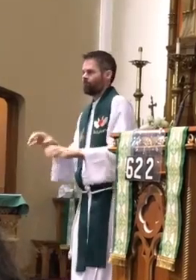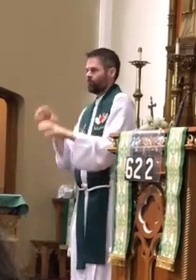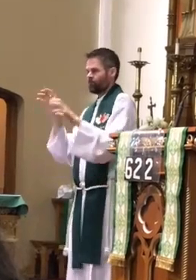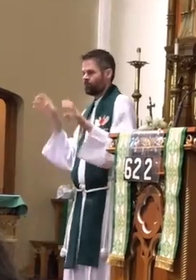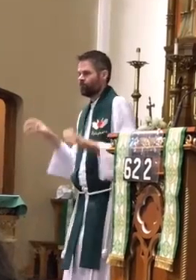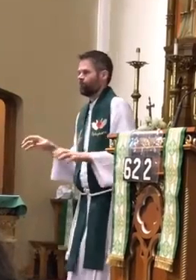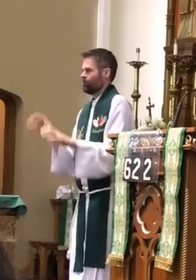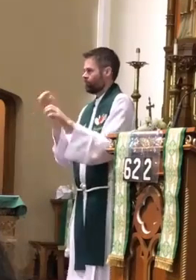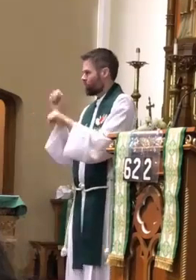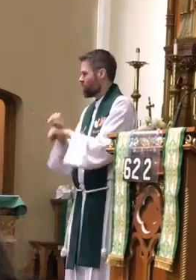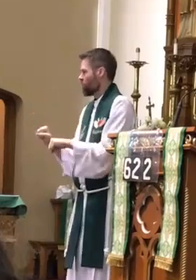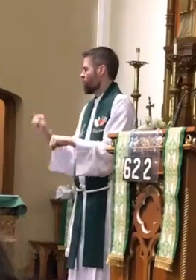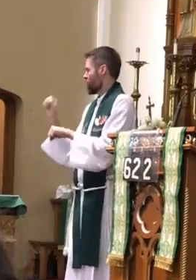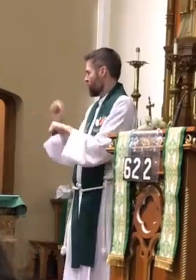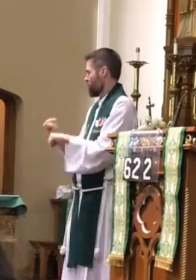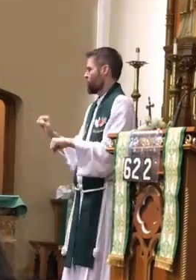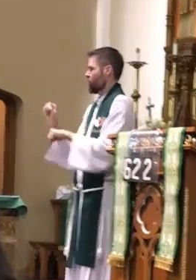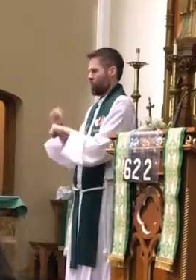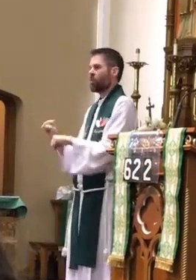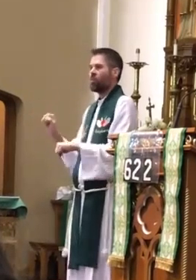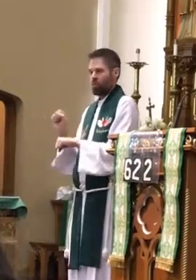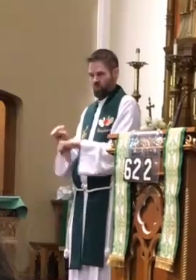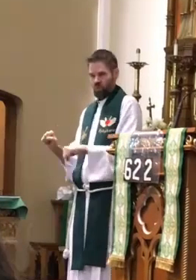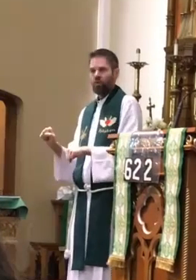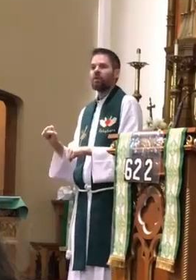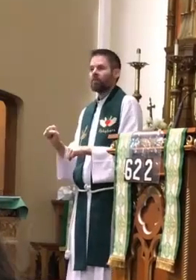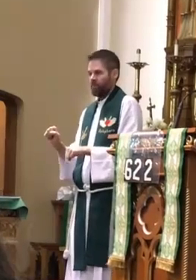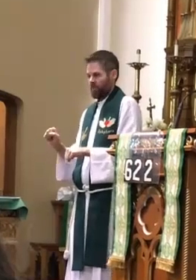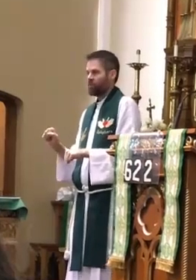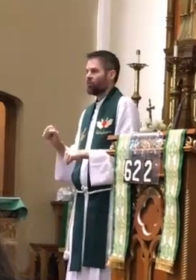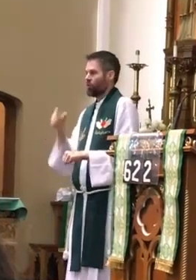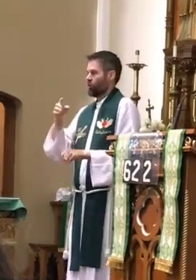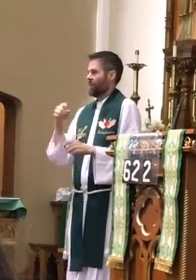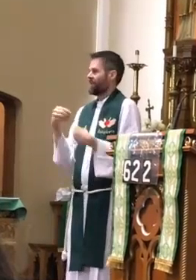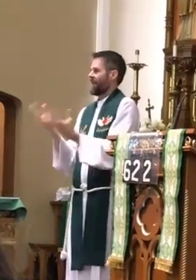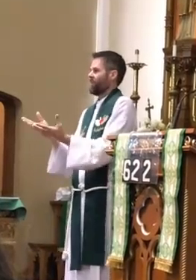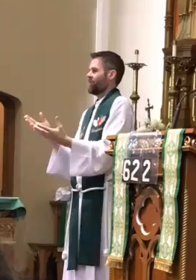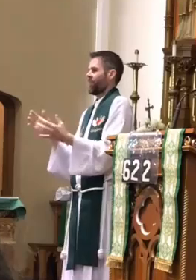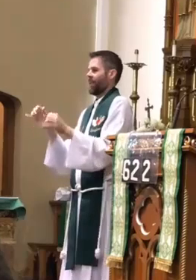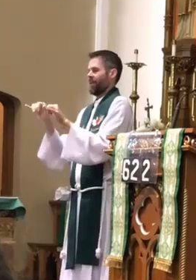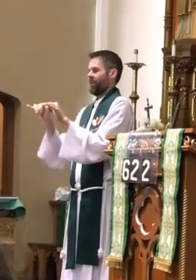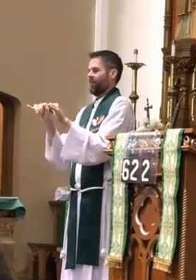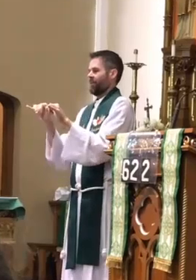Andrews as a wider church, working in collaboration between both cultural communities.